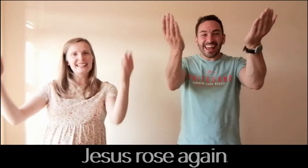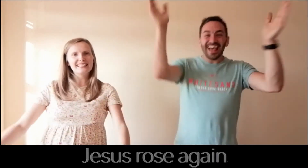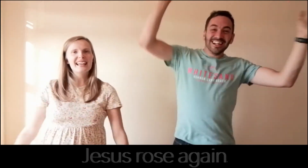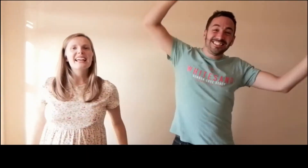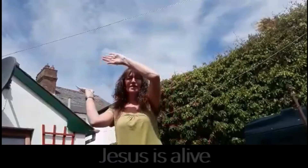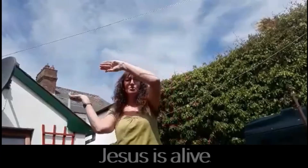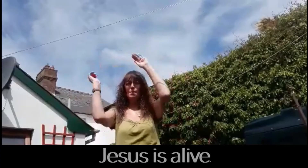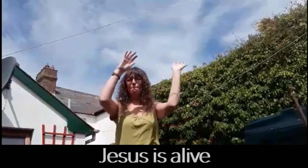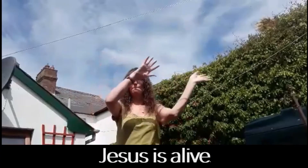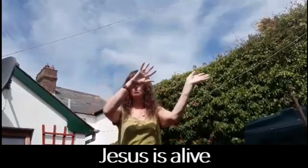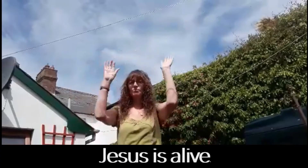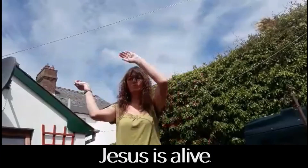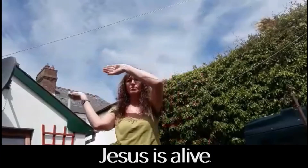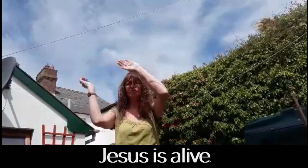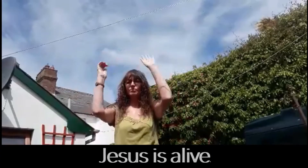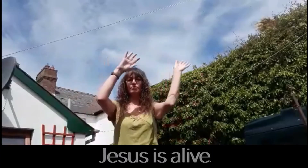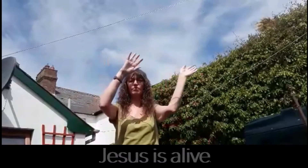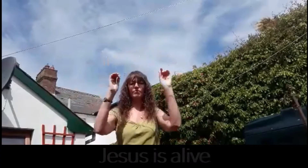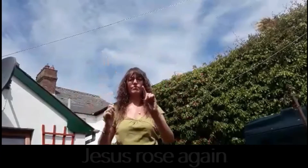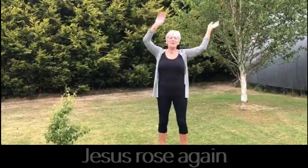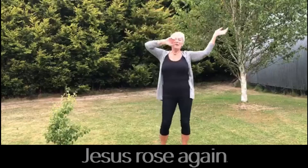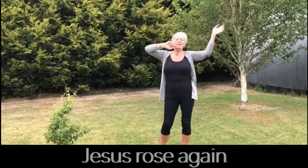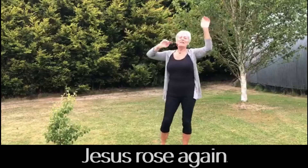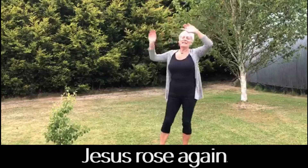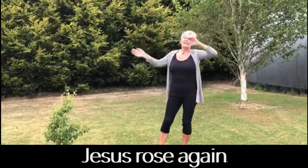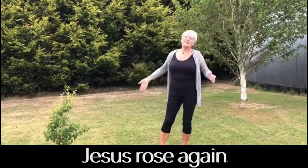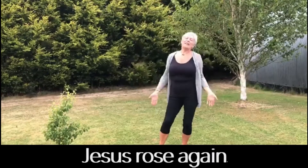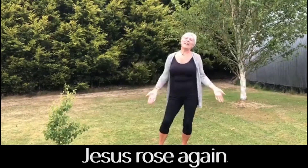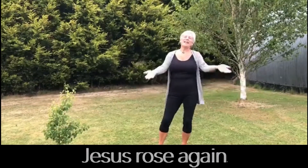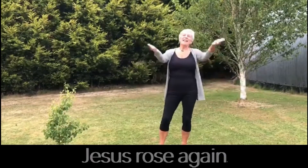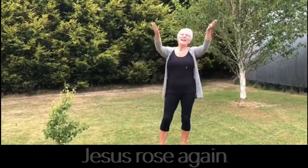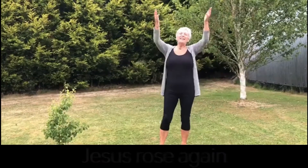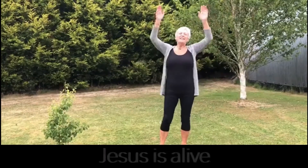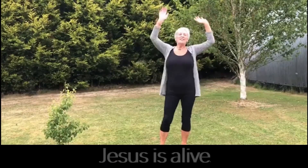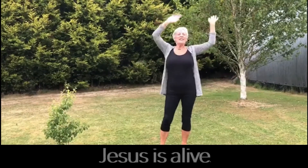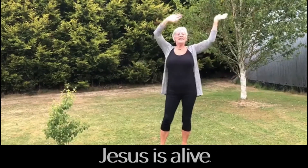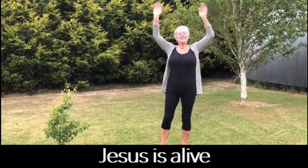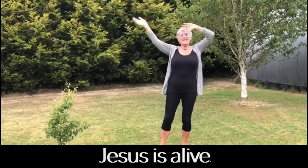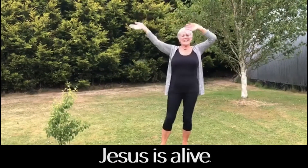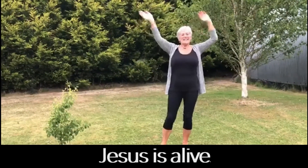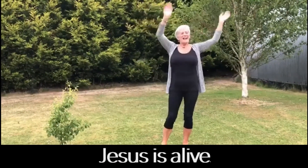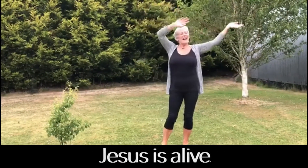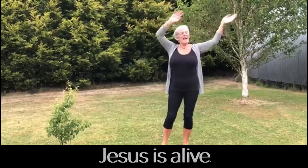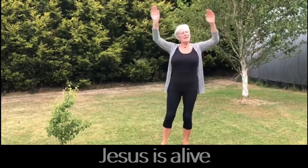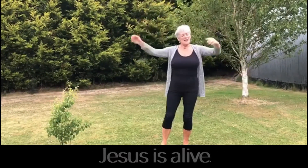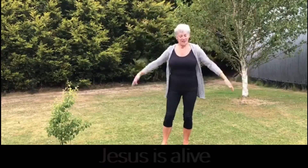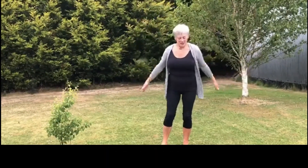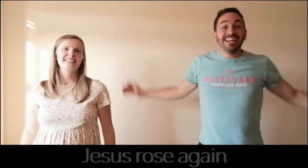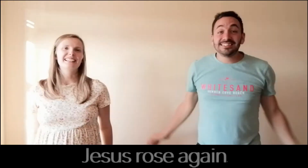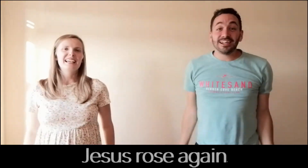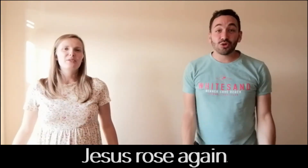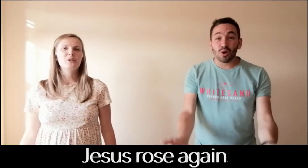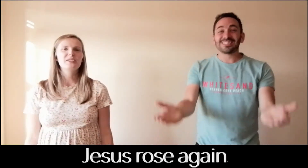again, Jesus is alive Jesus rose again, Jesus is alive